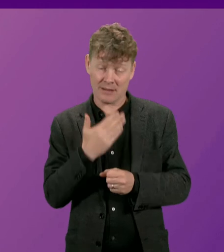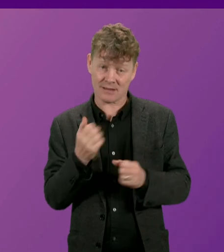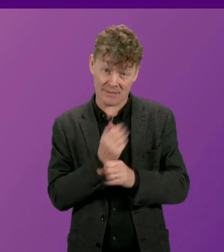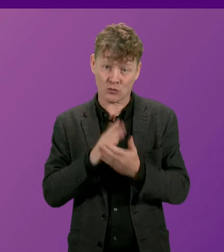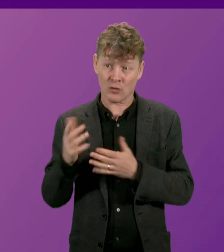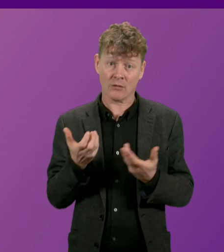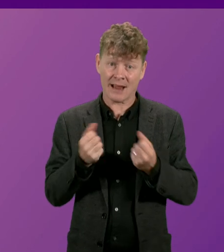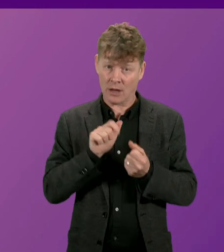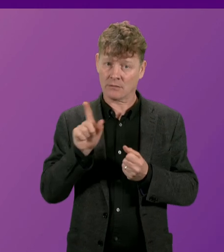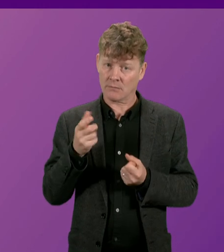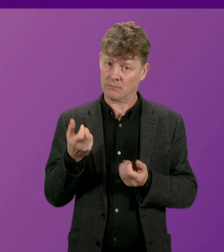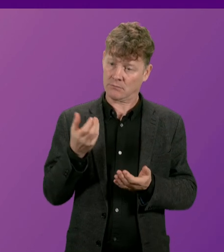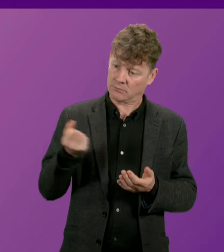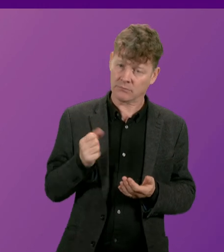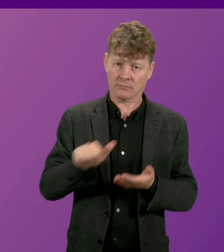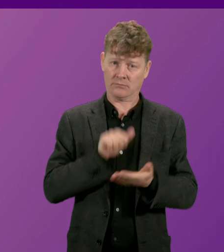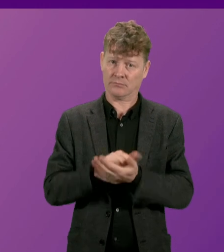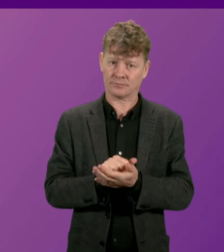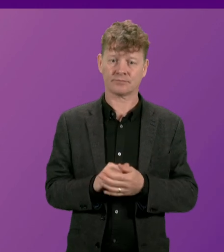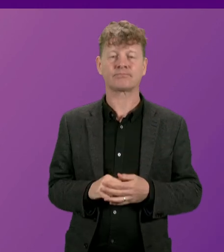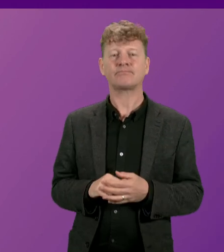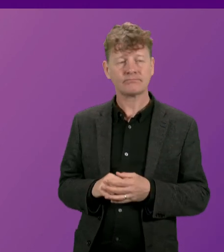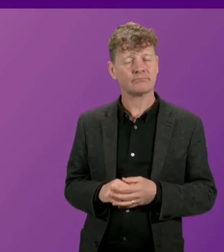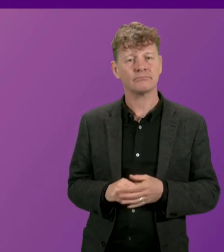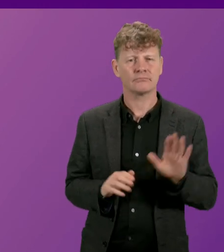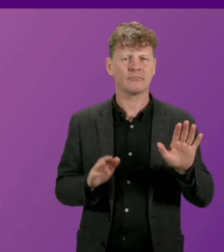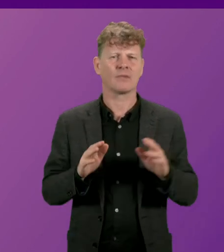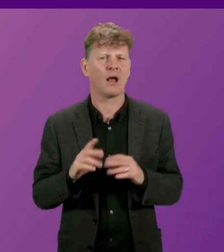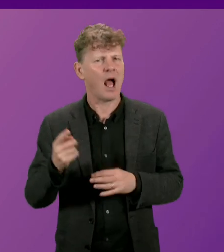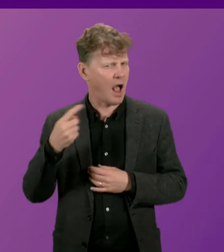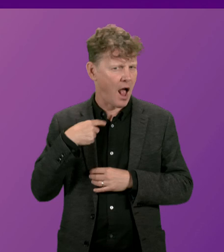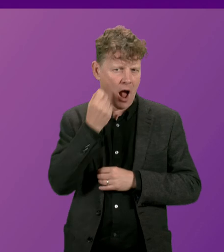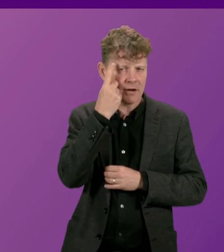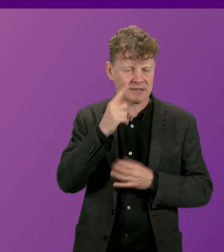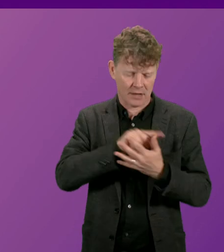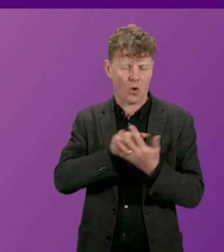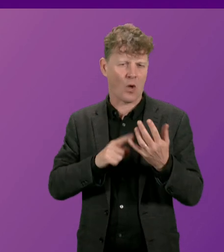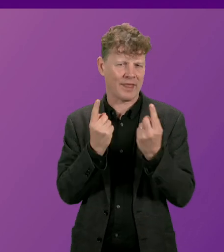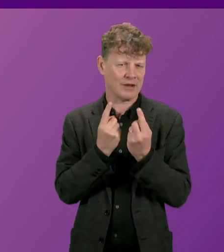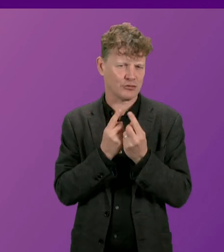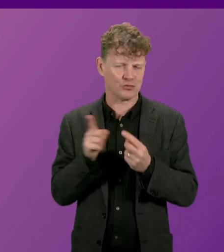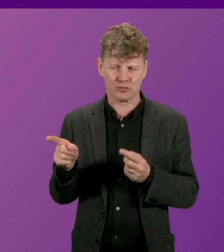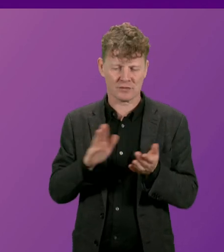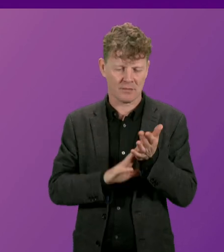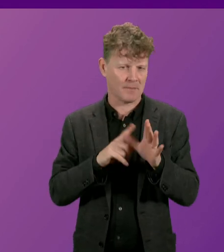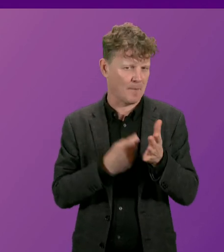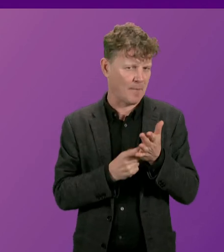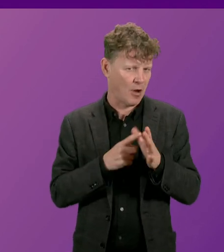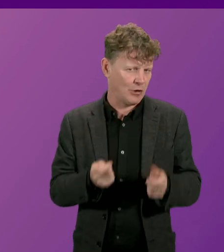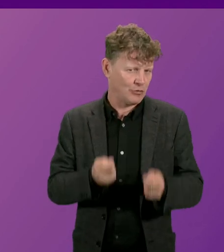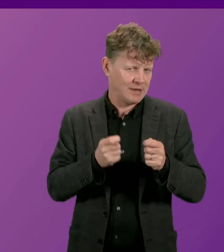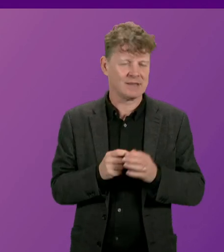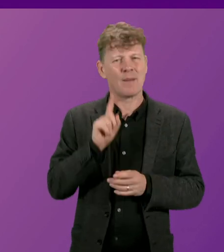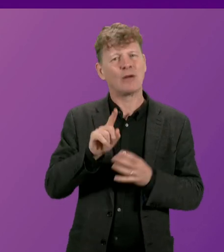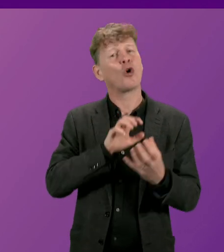Minister. I think I understand all of the issues that Ms Amara puts to me. The complication